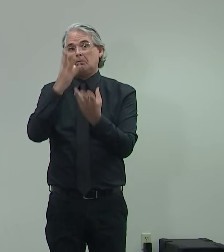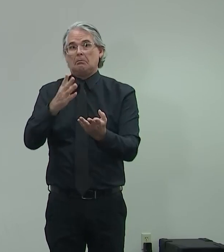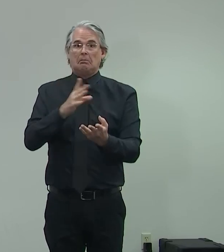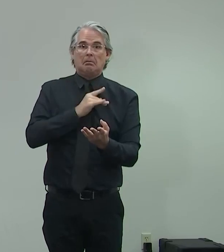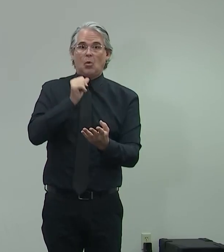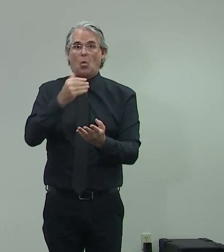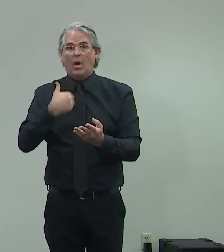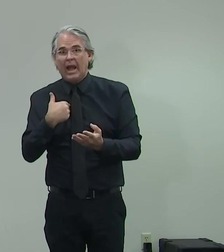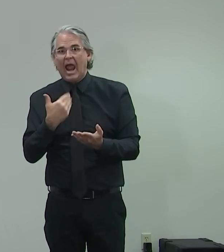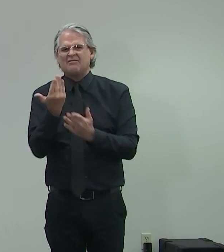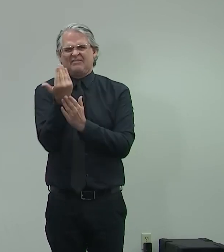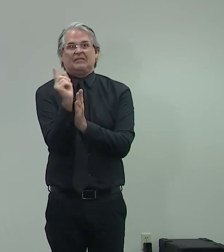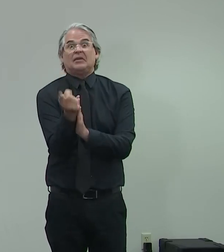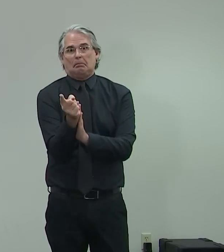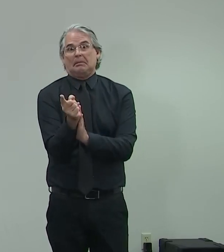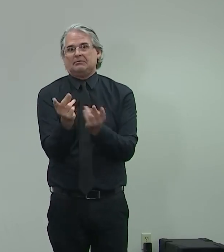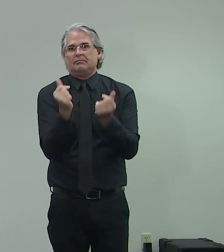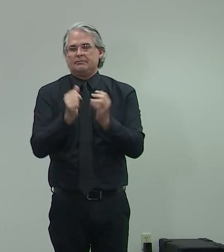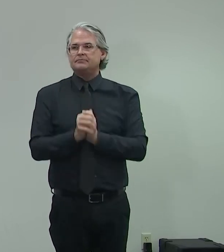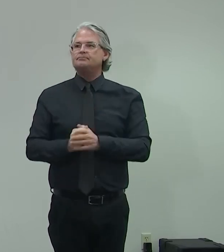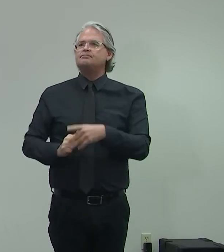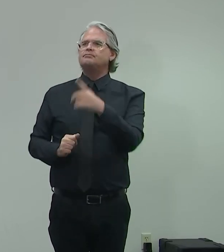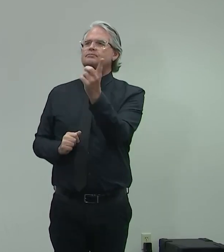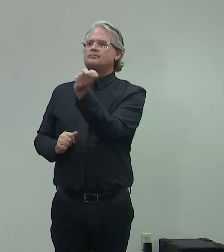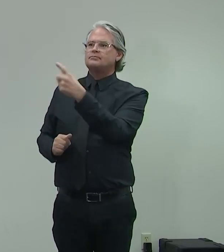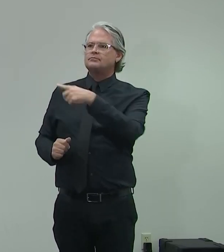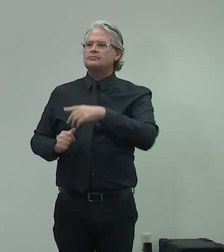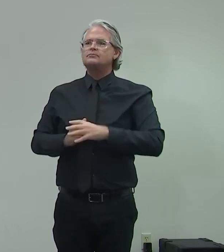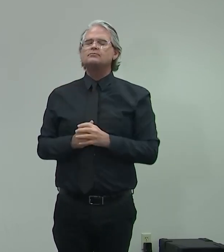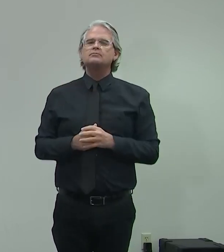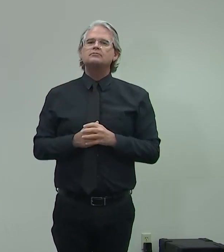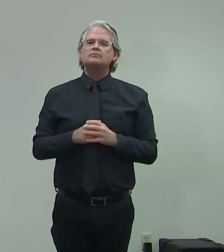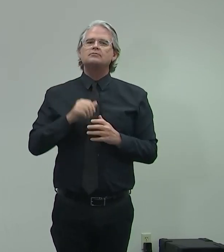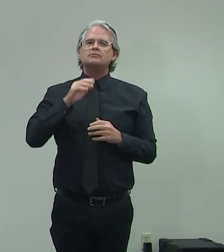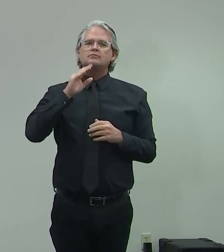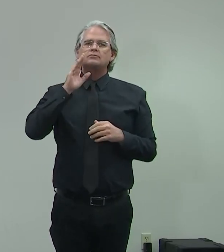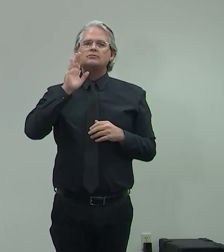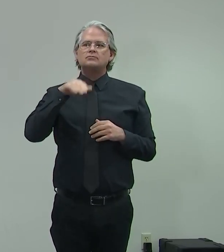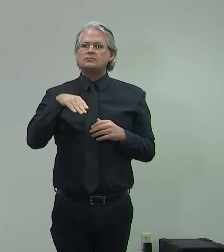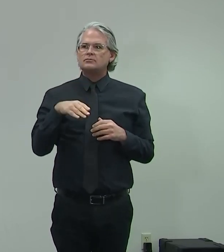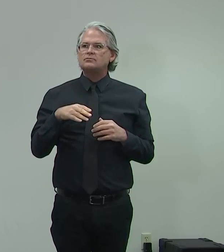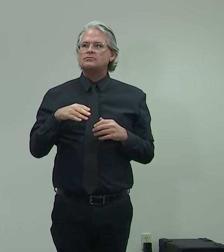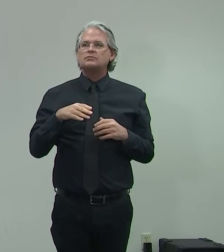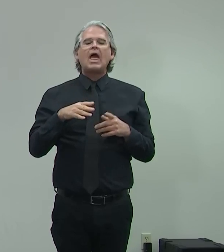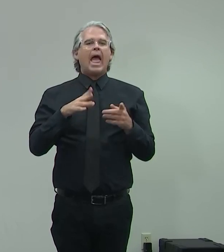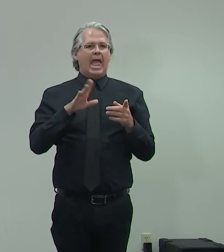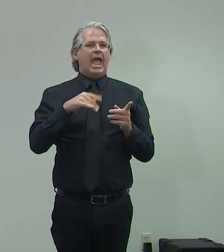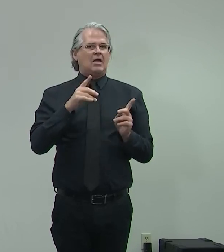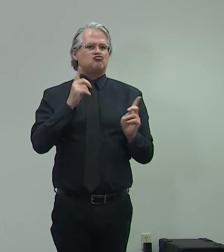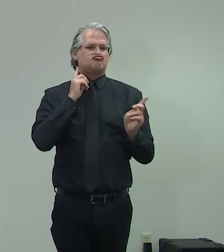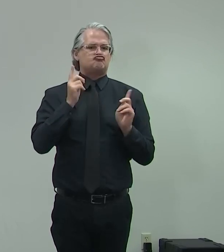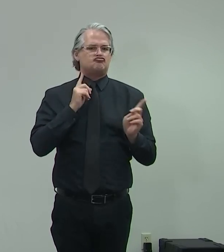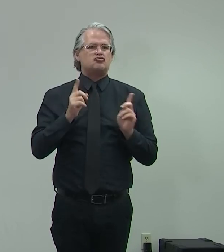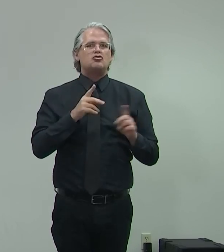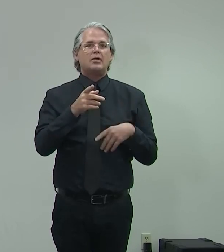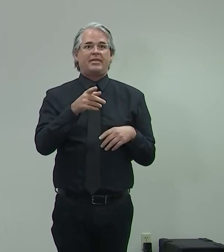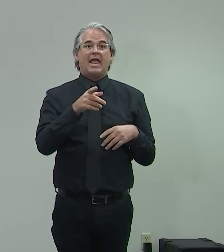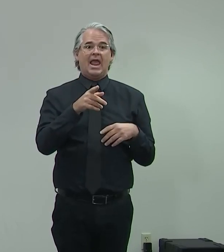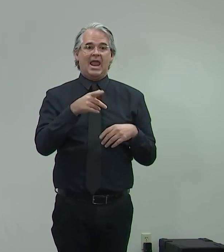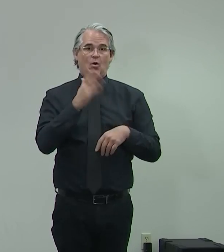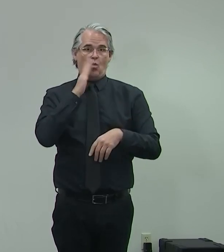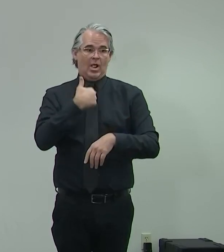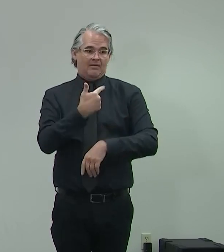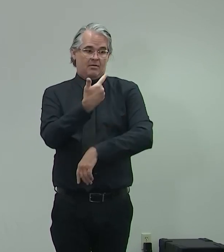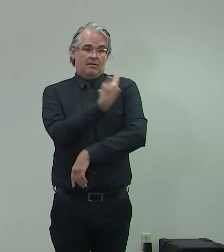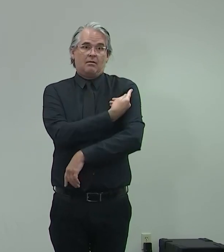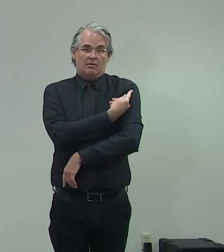states to prepare for large-scale distribution of the coronavirus vaccine by November 1st. Are you going to work on this